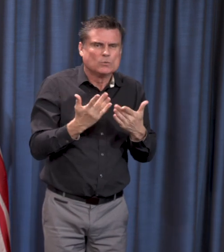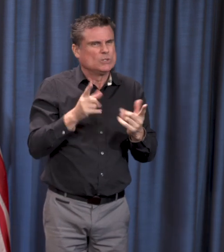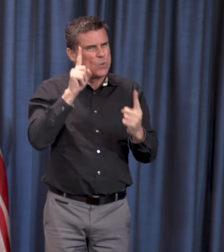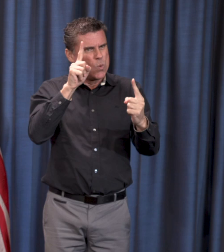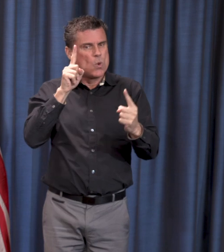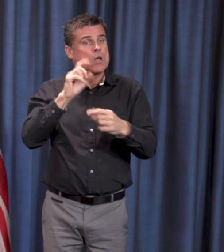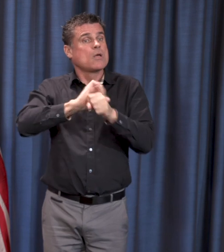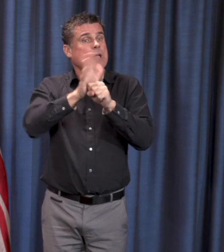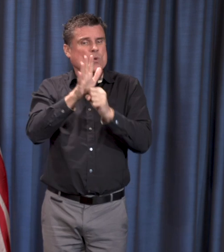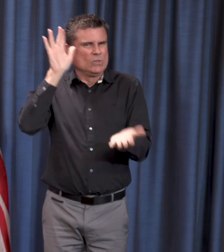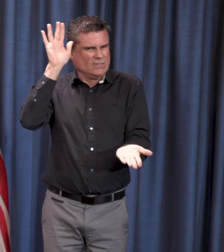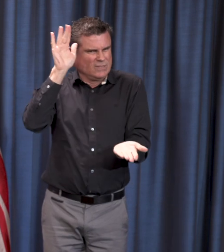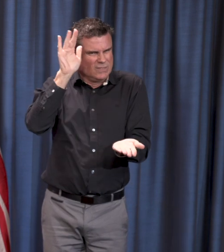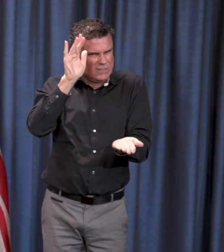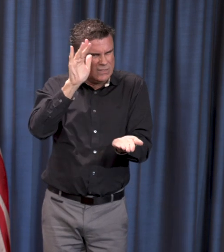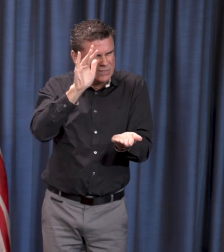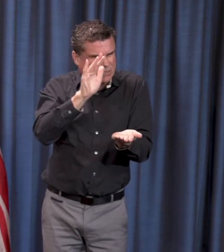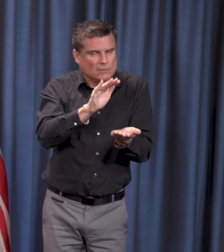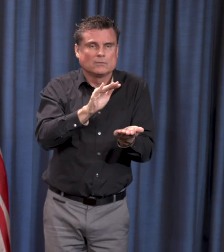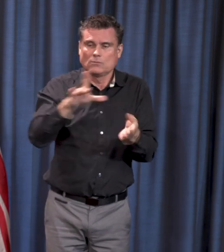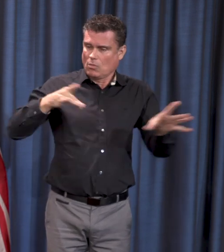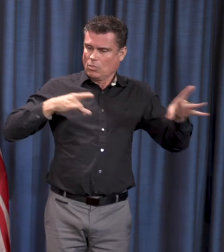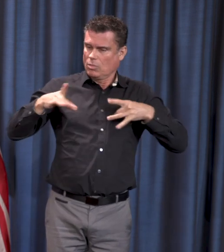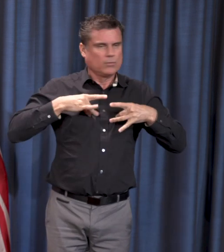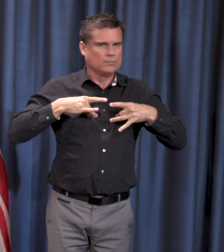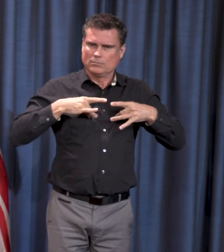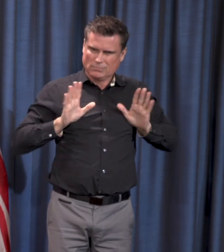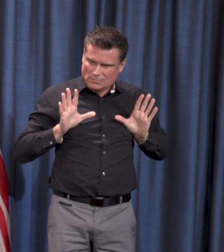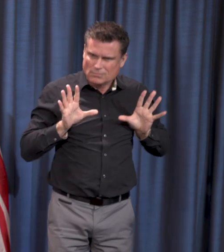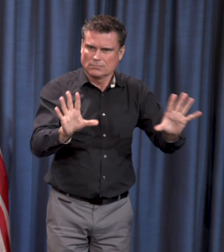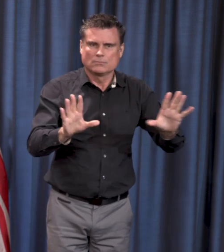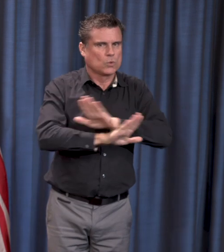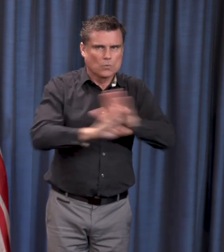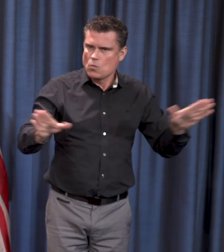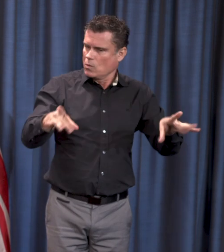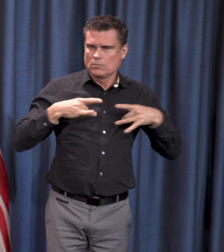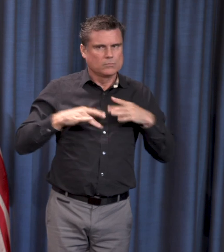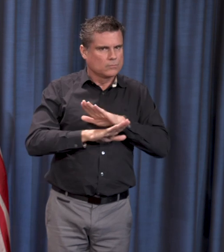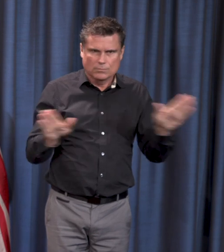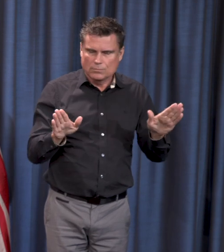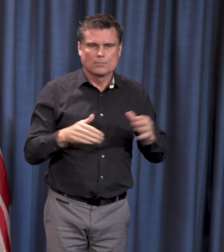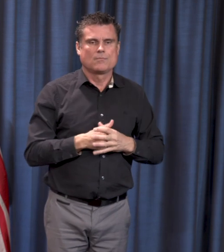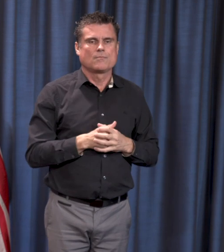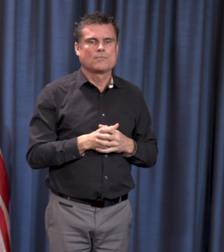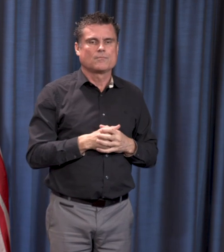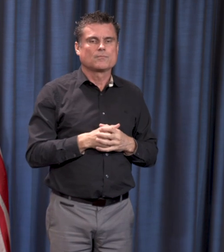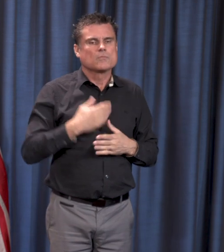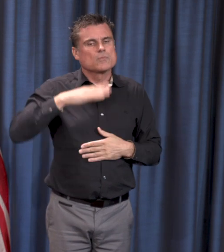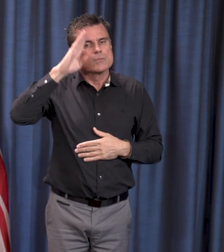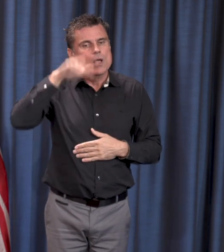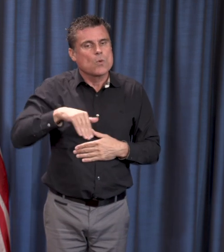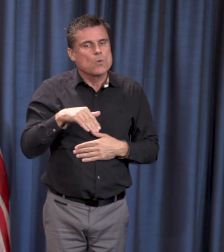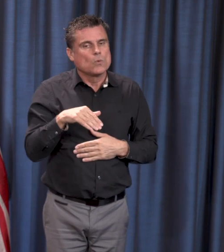transmission of this virus in our communities. And for the most part, despite what we've been seeing on social media and some of the concerns